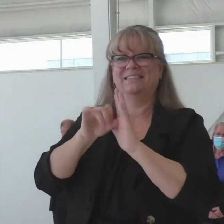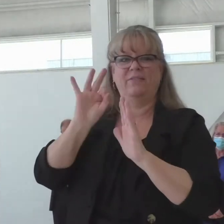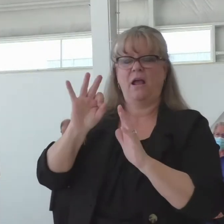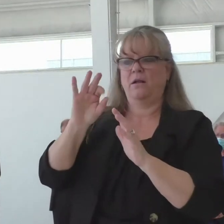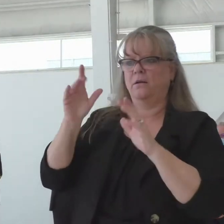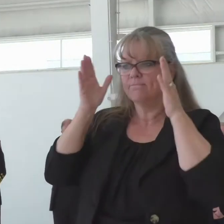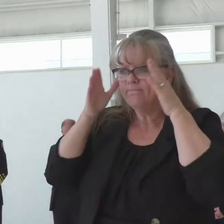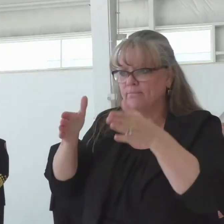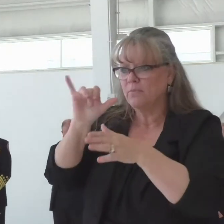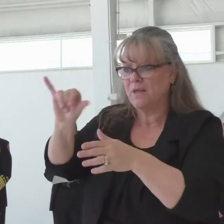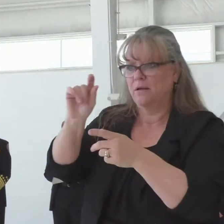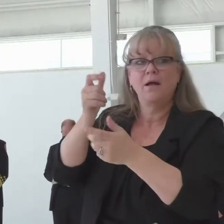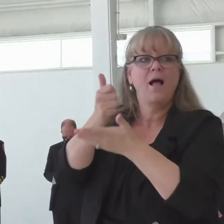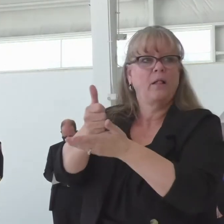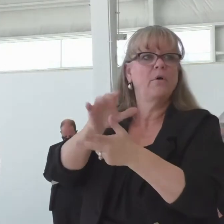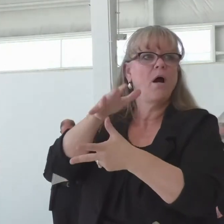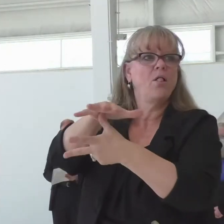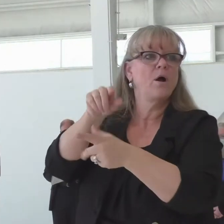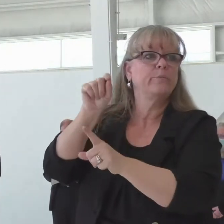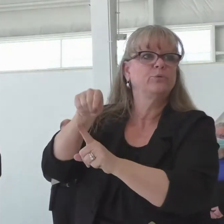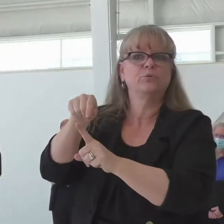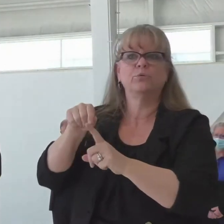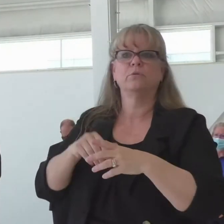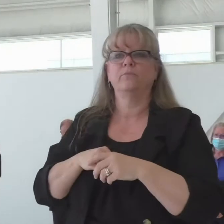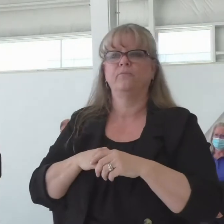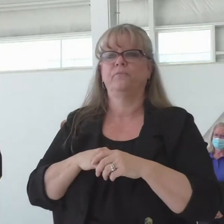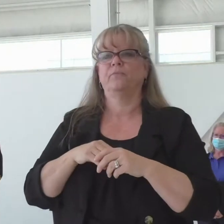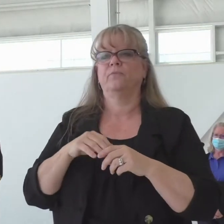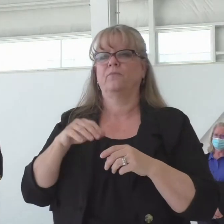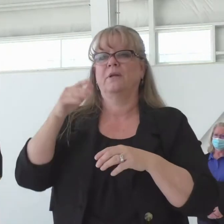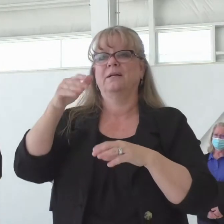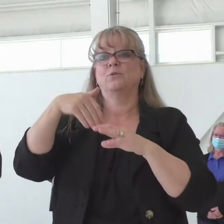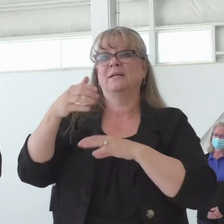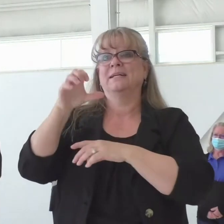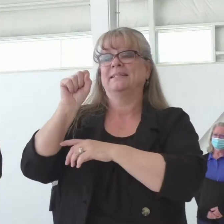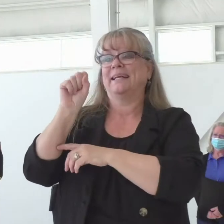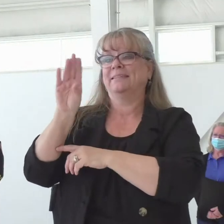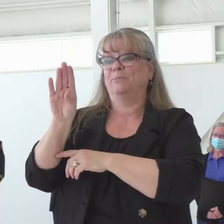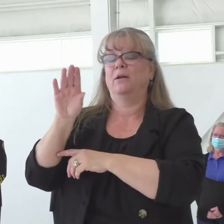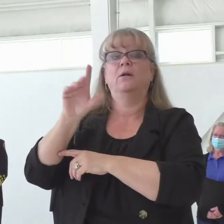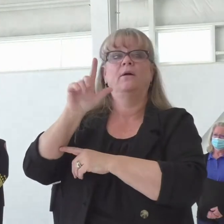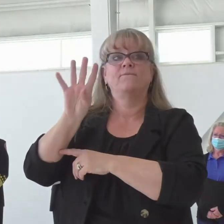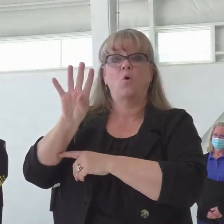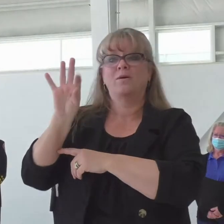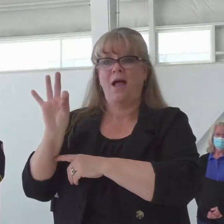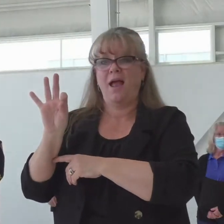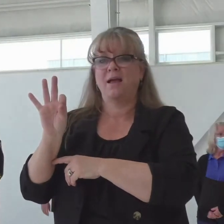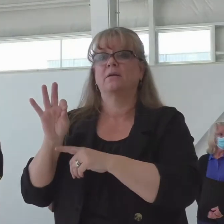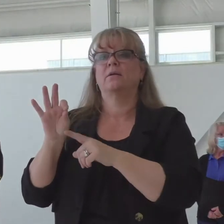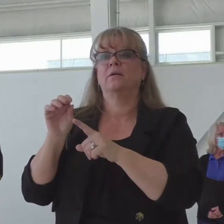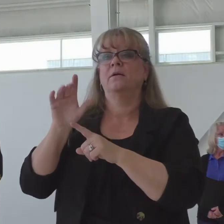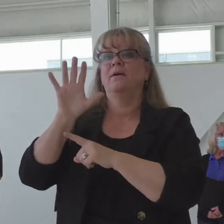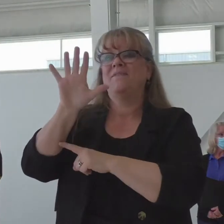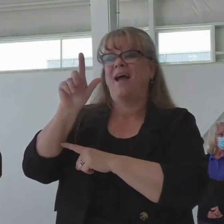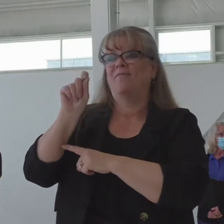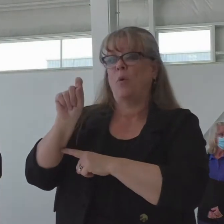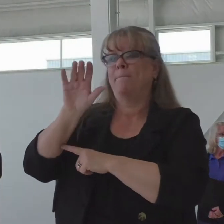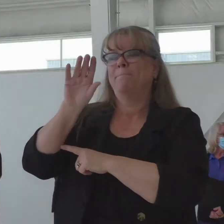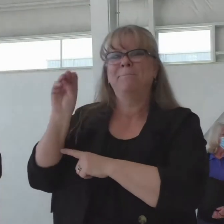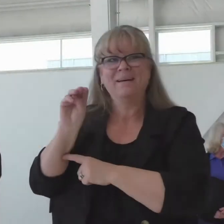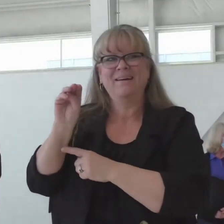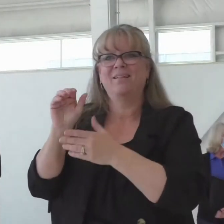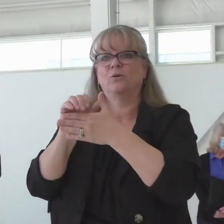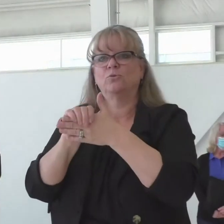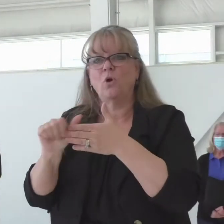Senate Bill 49, it's $5.3 million, I believe, for the large air tanker, for